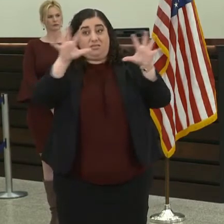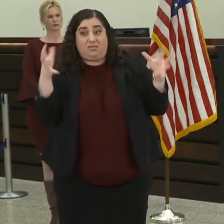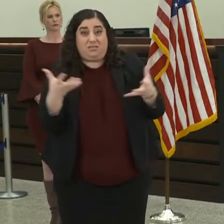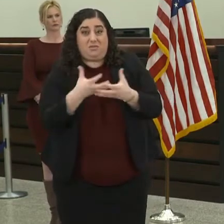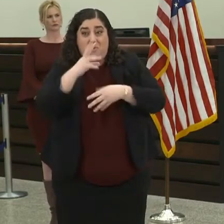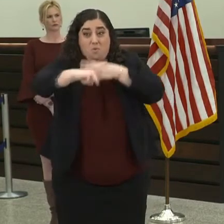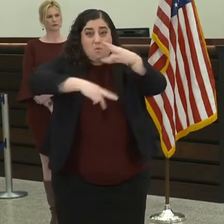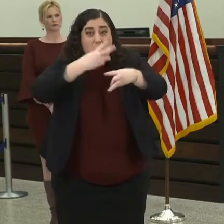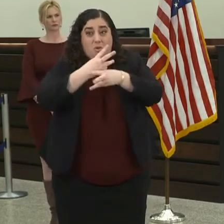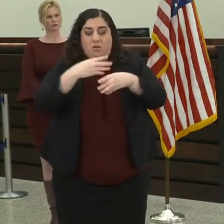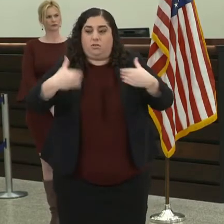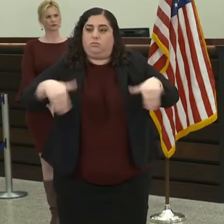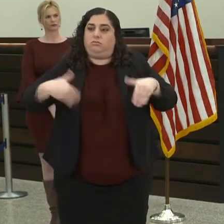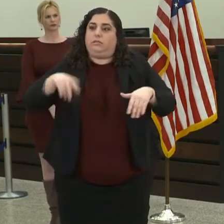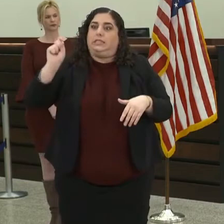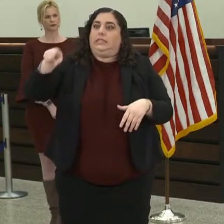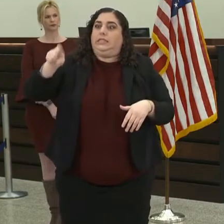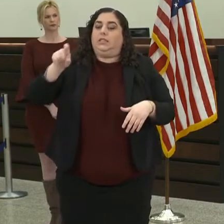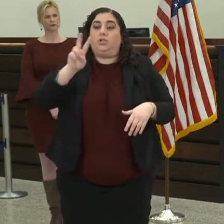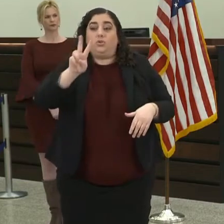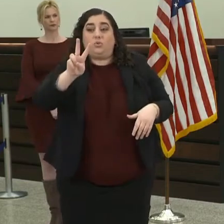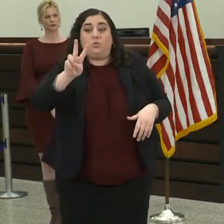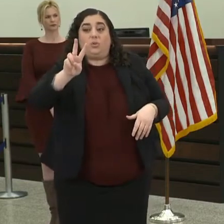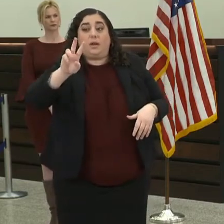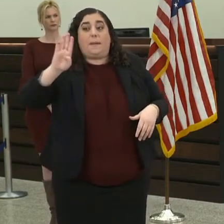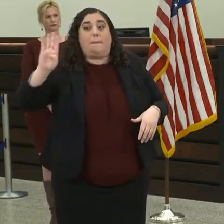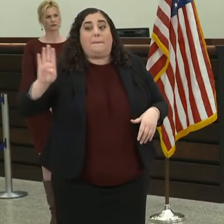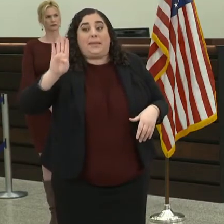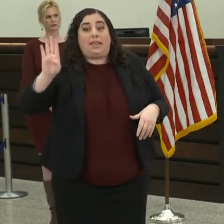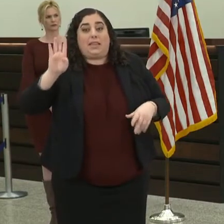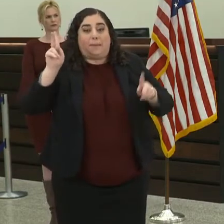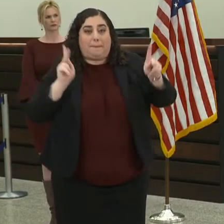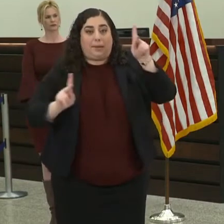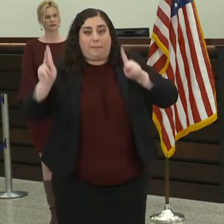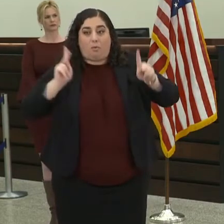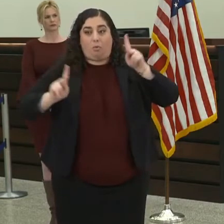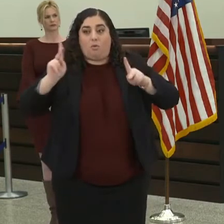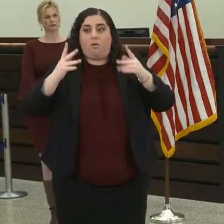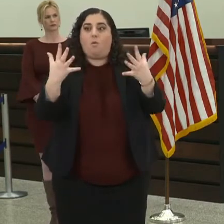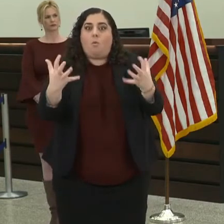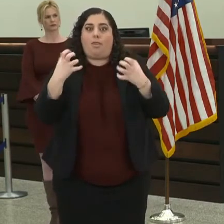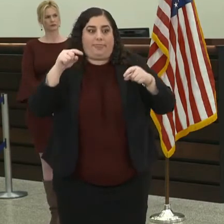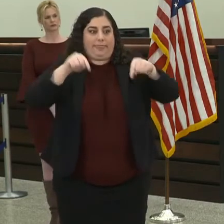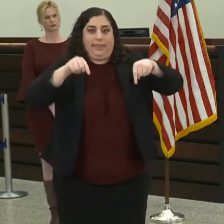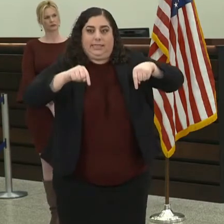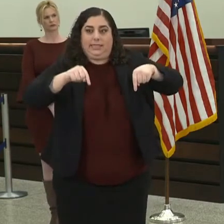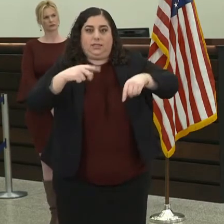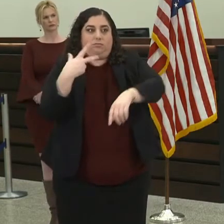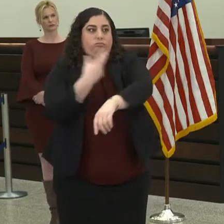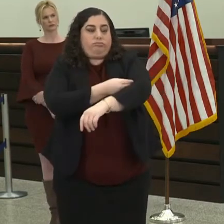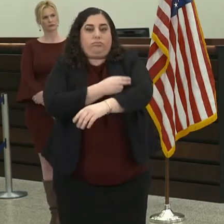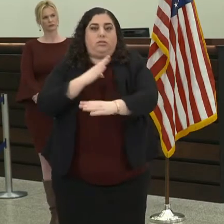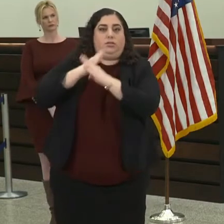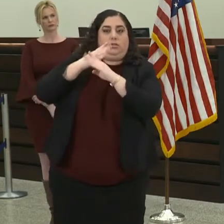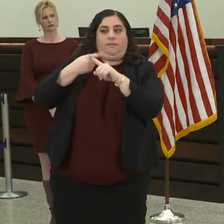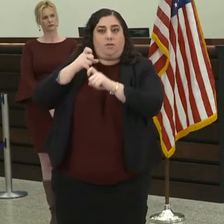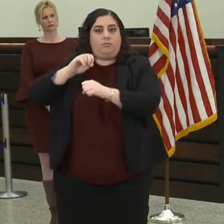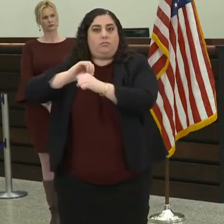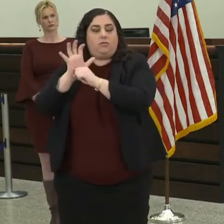two billion people that want a product, not even the iPhone. right? So this is an extraordinary effort